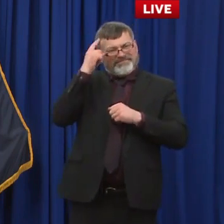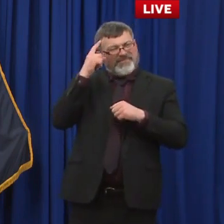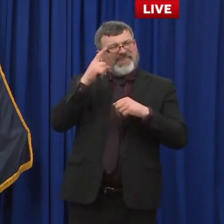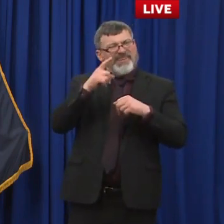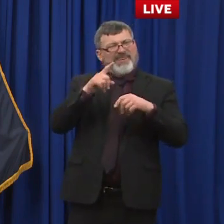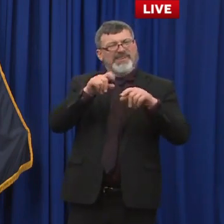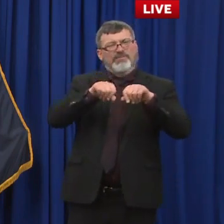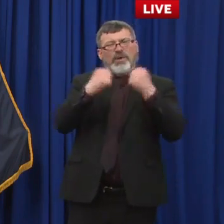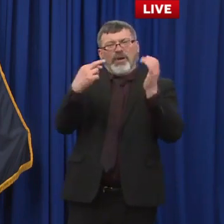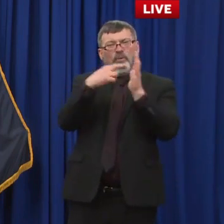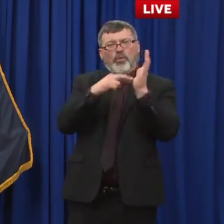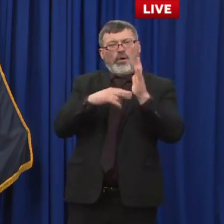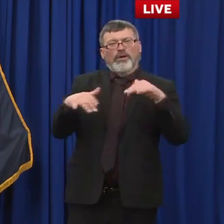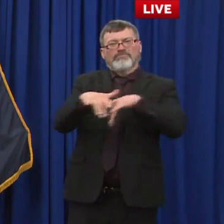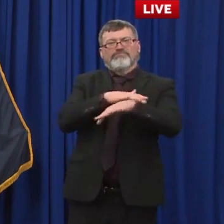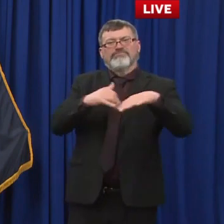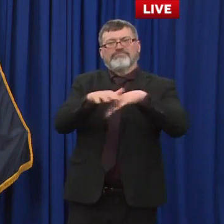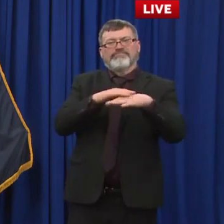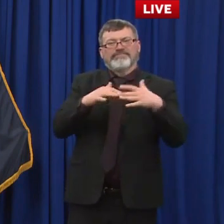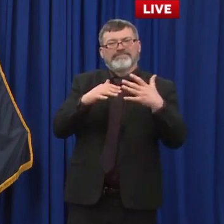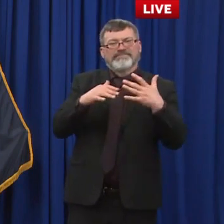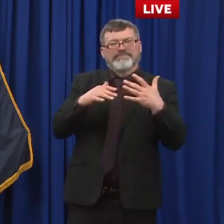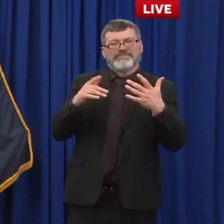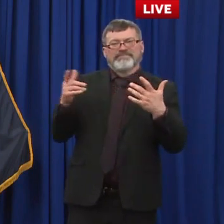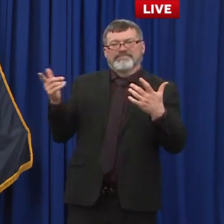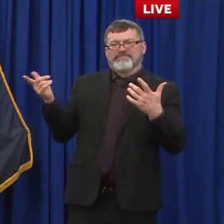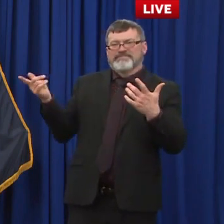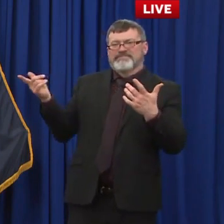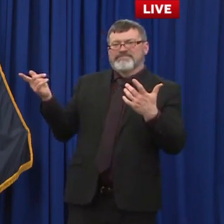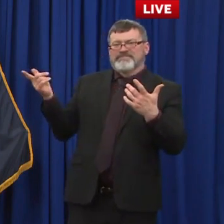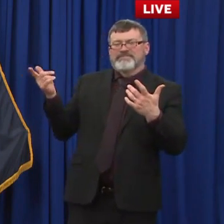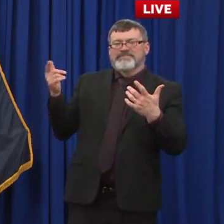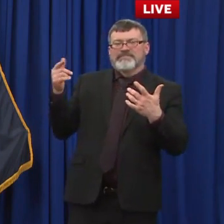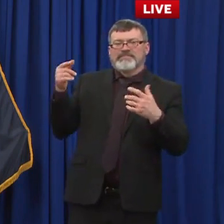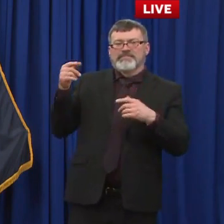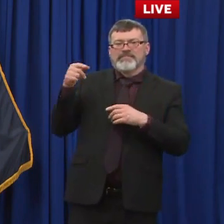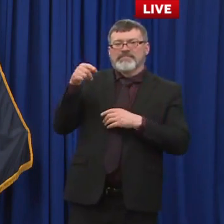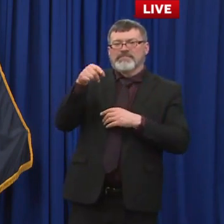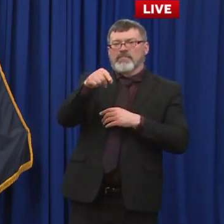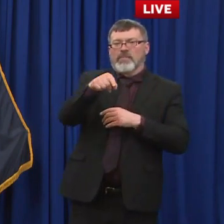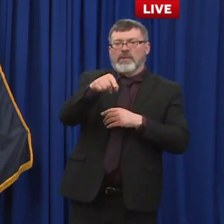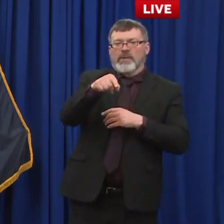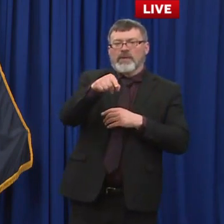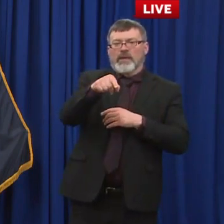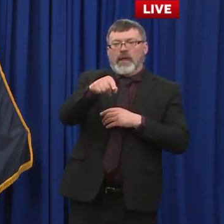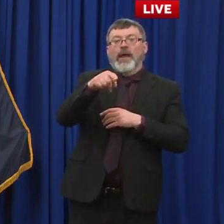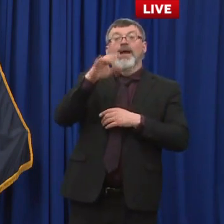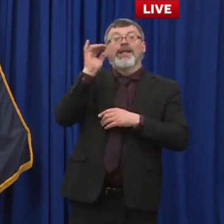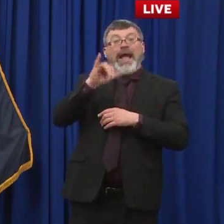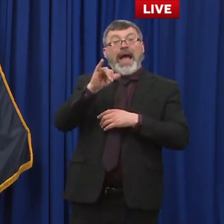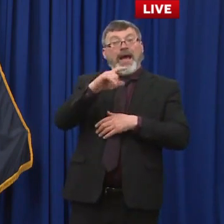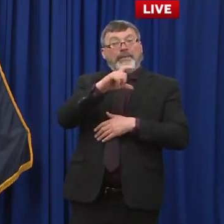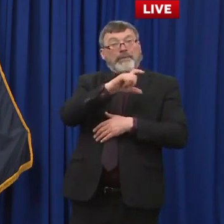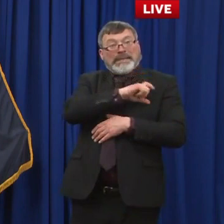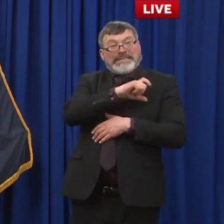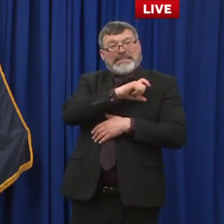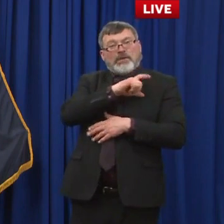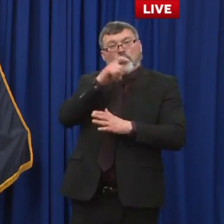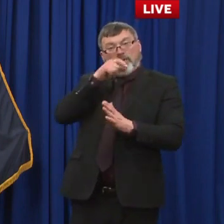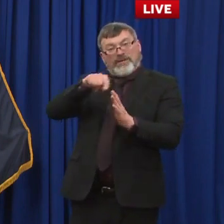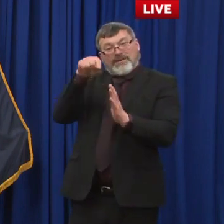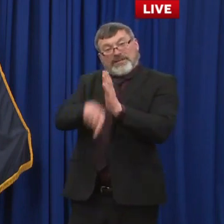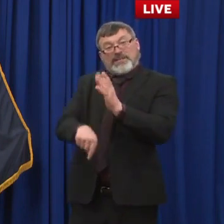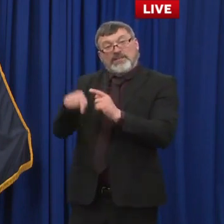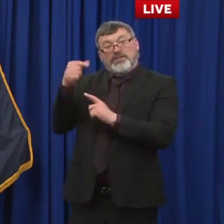activist on your lee act committee this week the new hampshire black lives matter chapters declared along with the new hampshire aclu